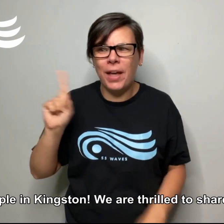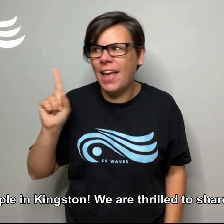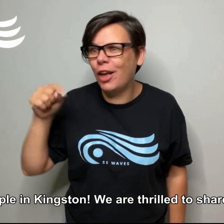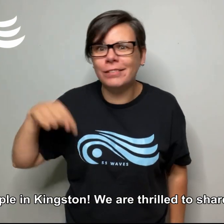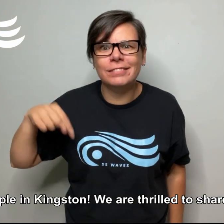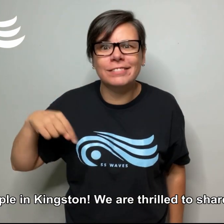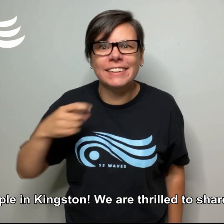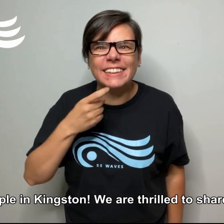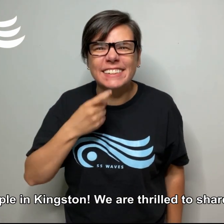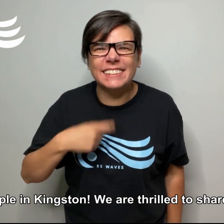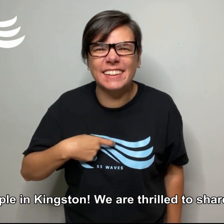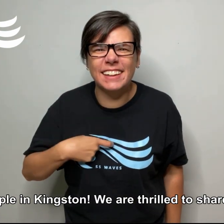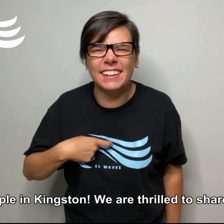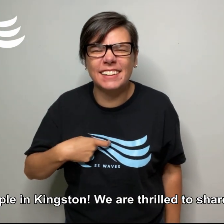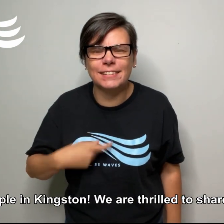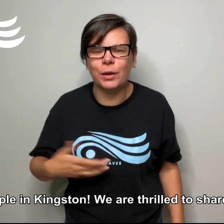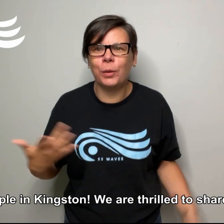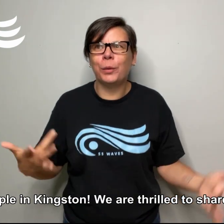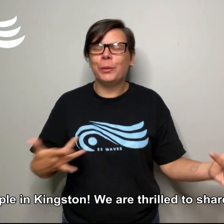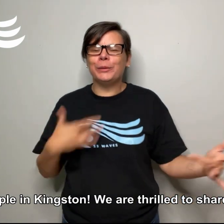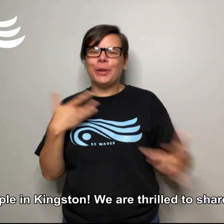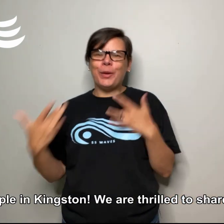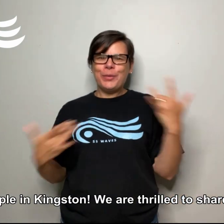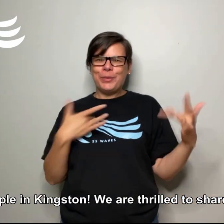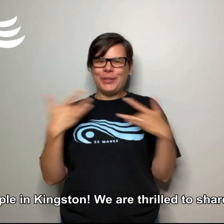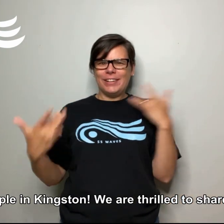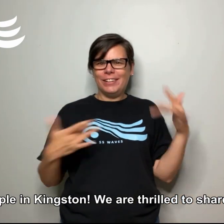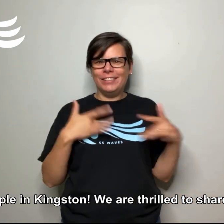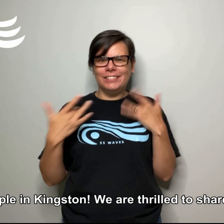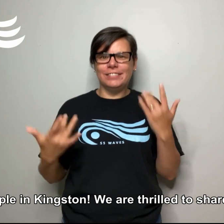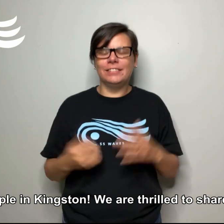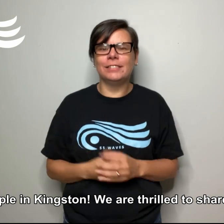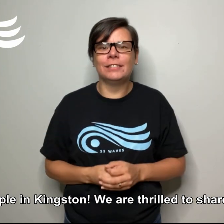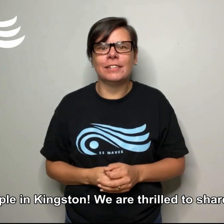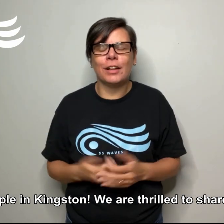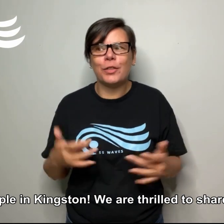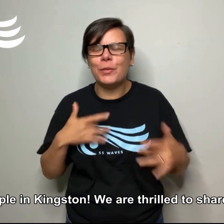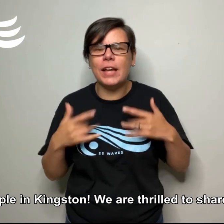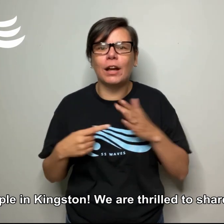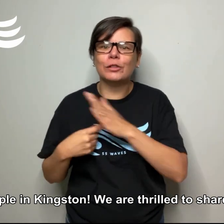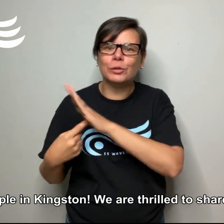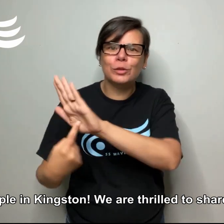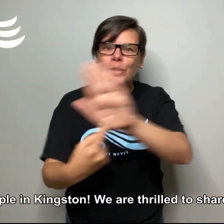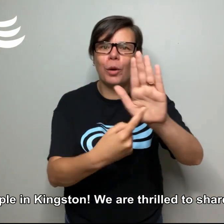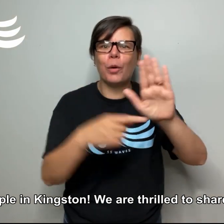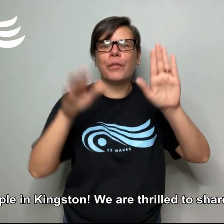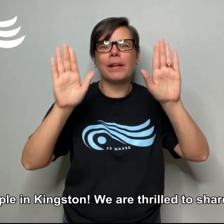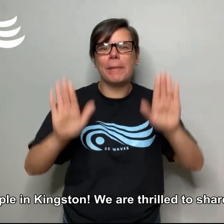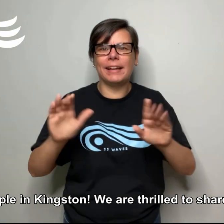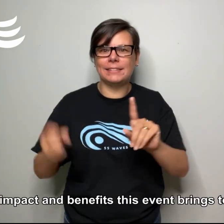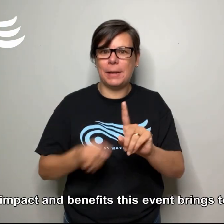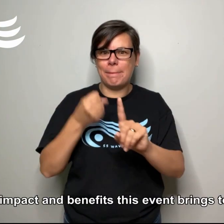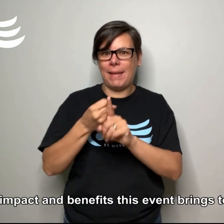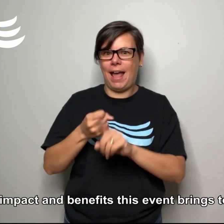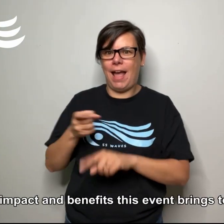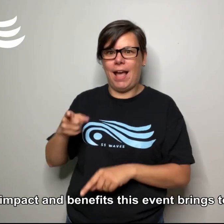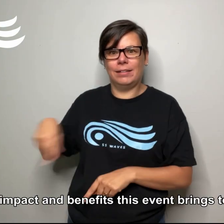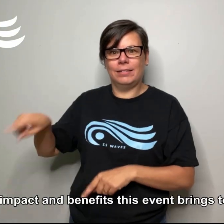in Kingston. We are thrilled to share with you the incredible impact and benefits